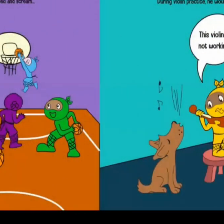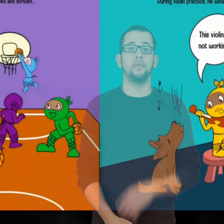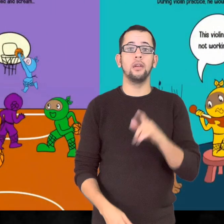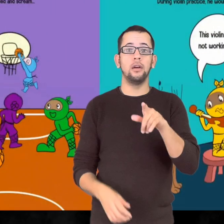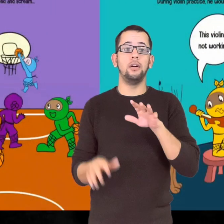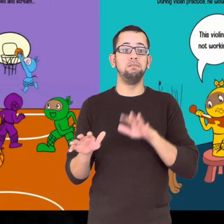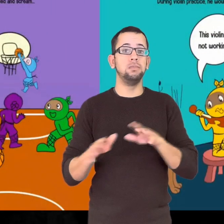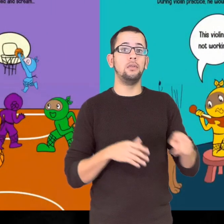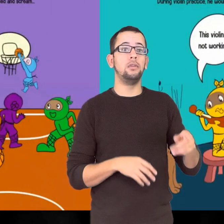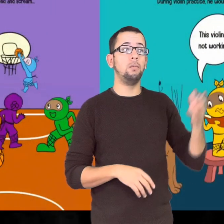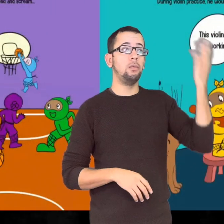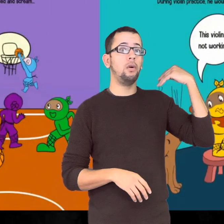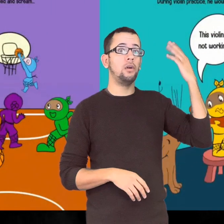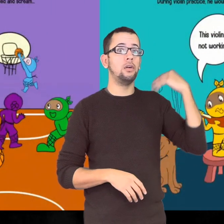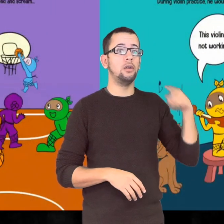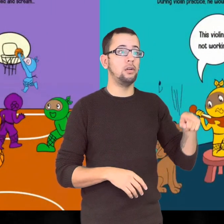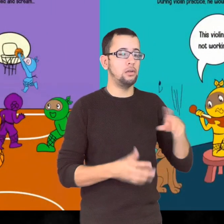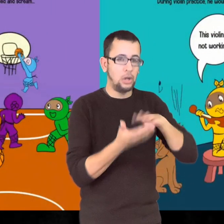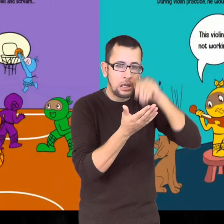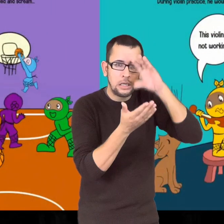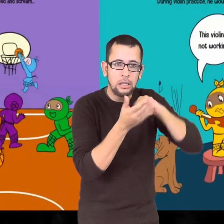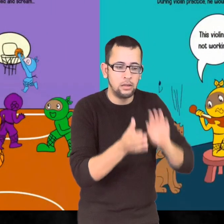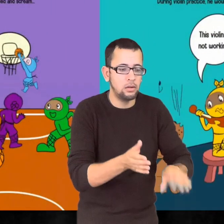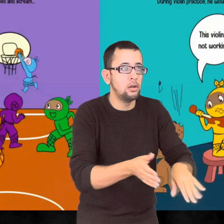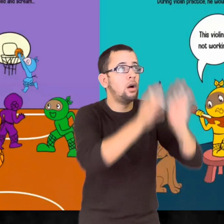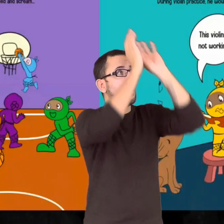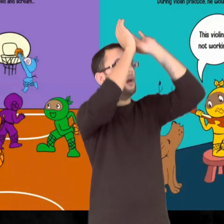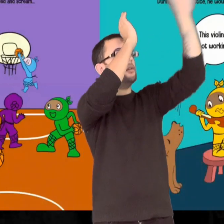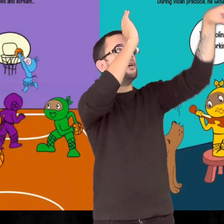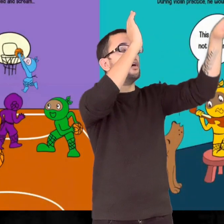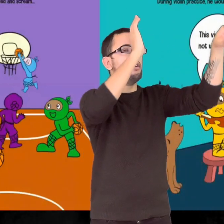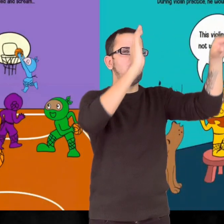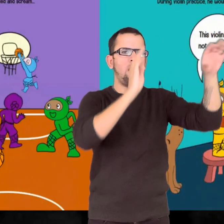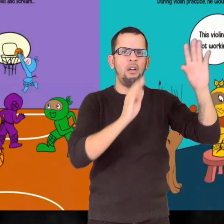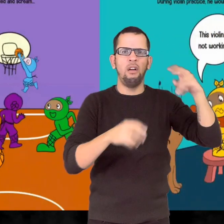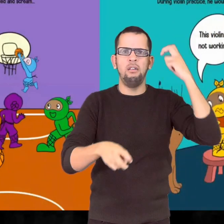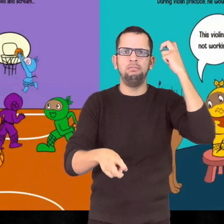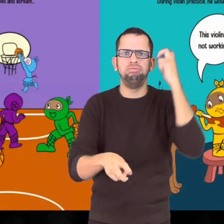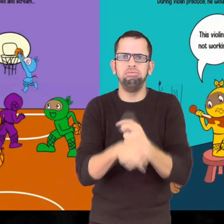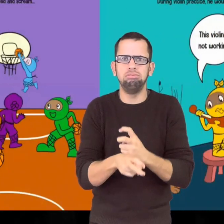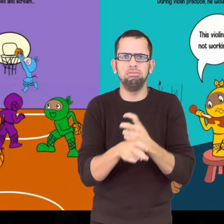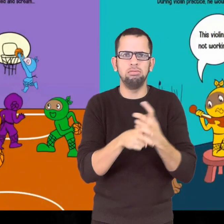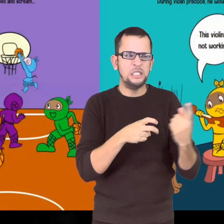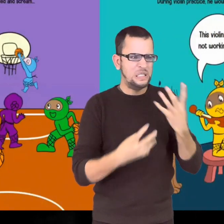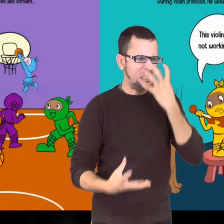While learning basketball, he would get stressed and scream, This is too hard!